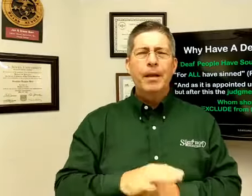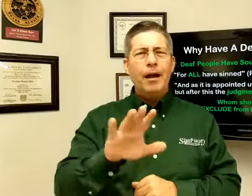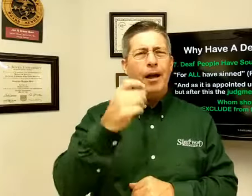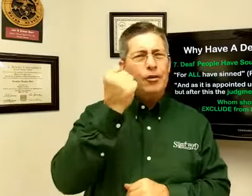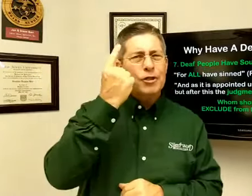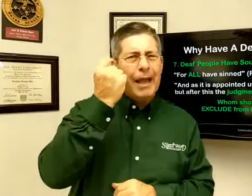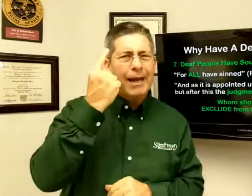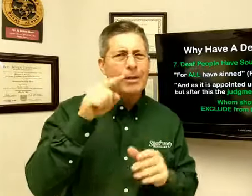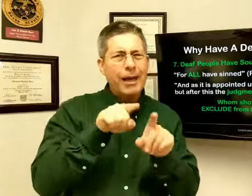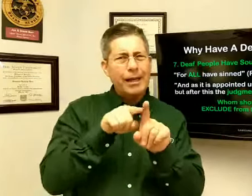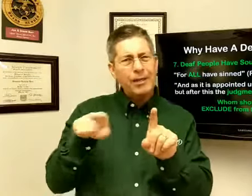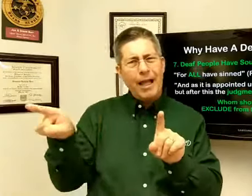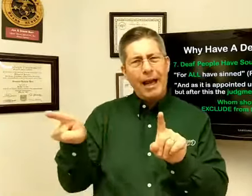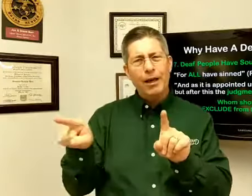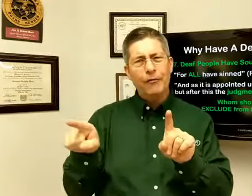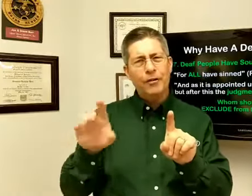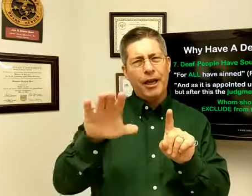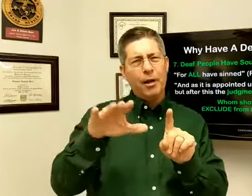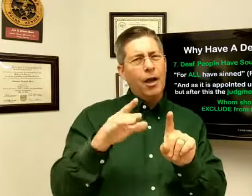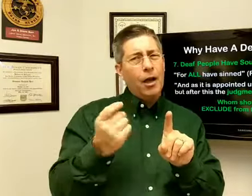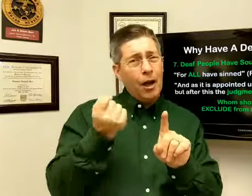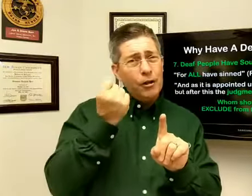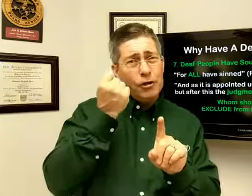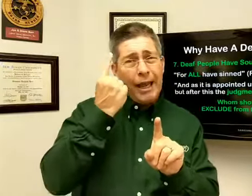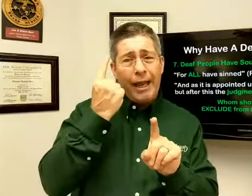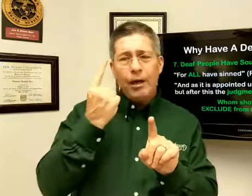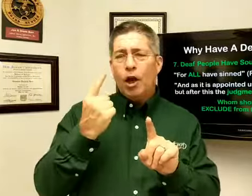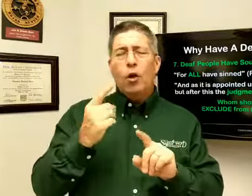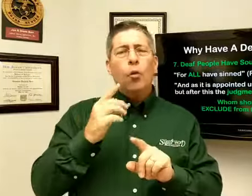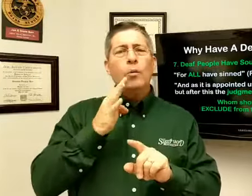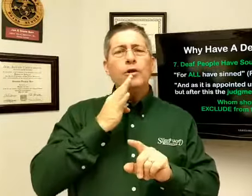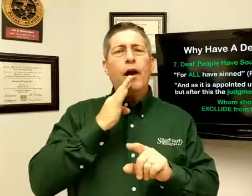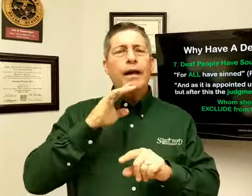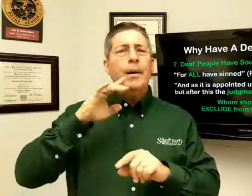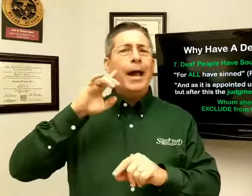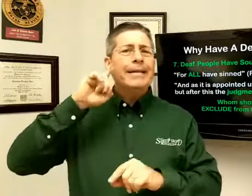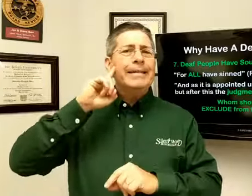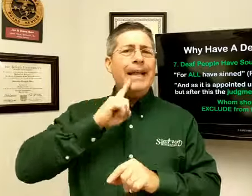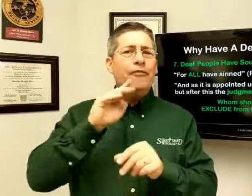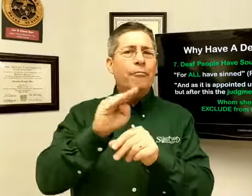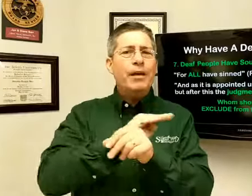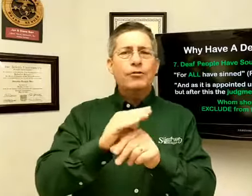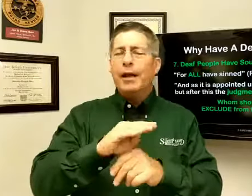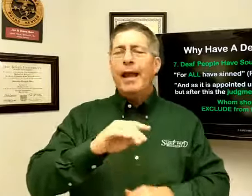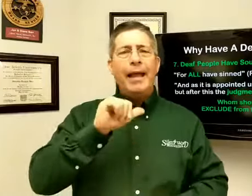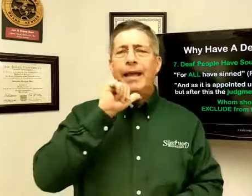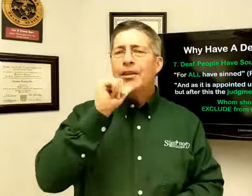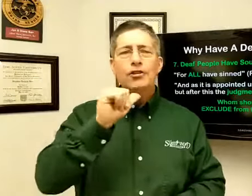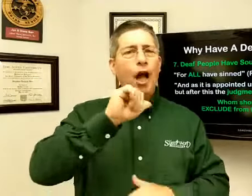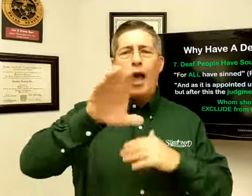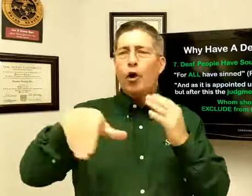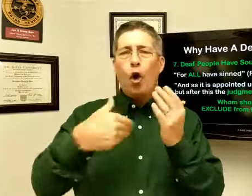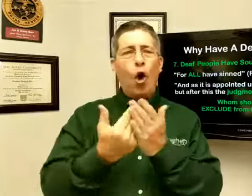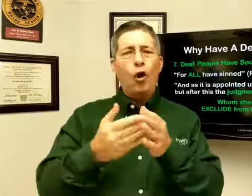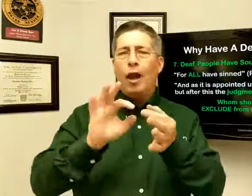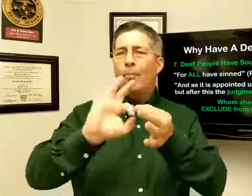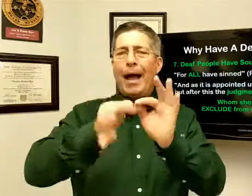Understand, let me take an aside here for a second. Understand, when we're talking about deaf ministry, it is not all about